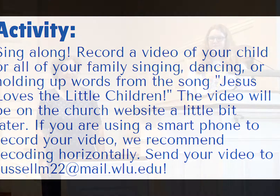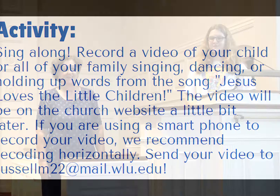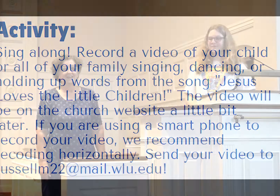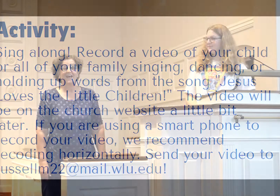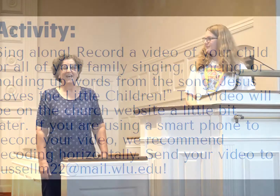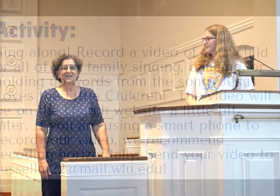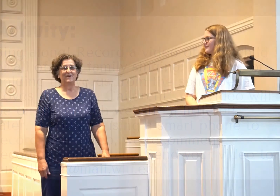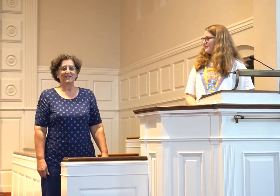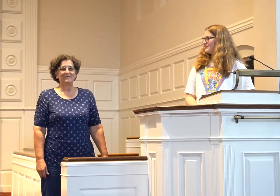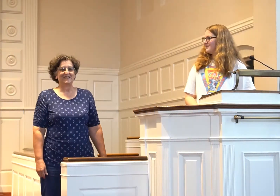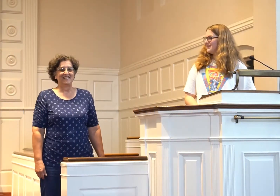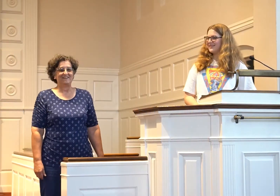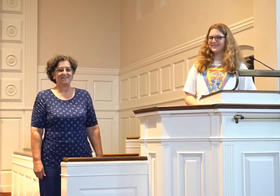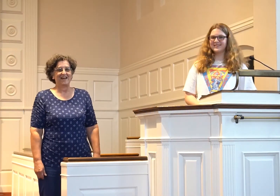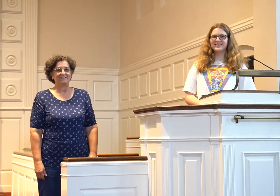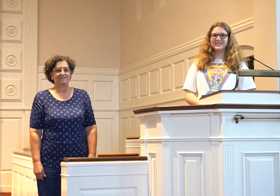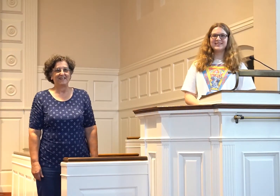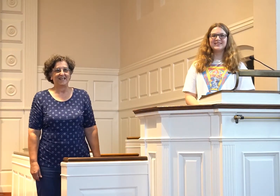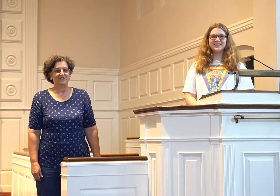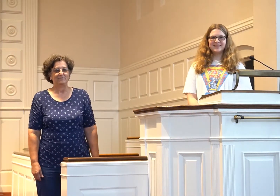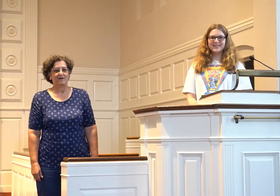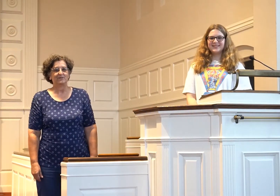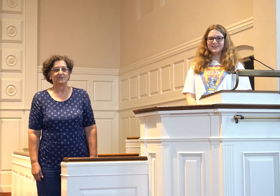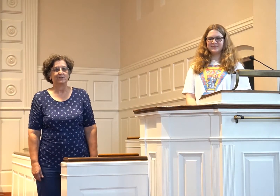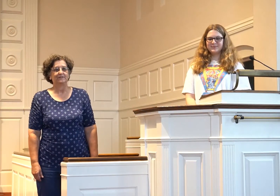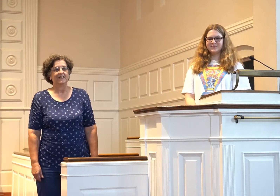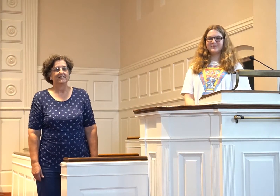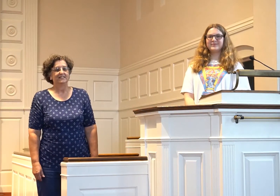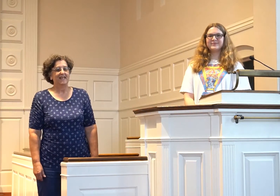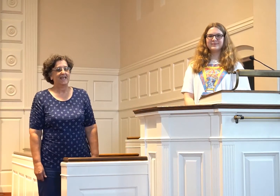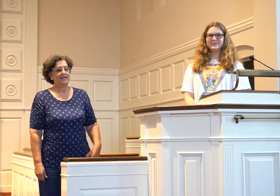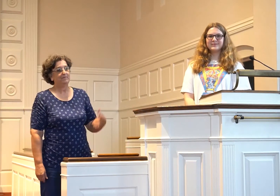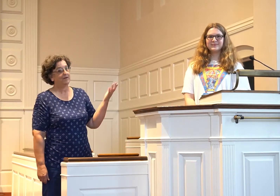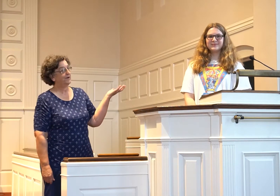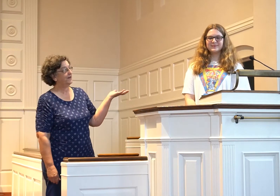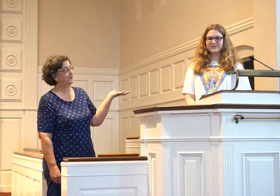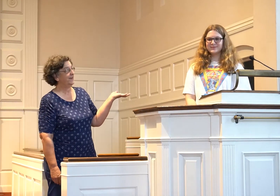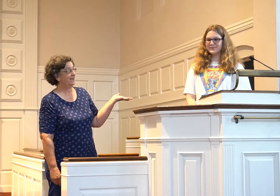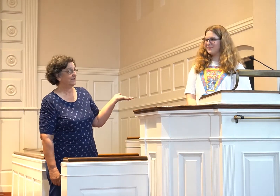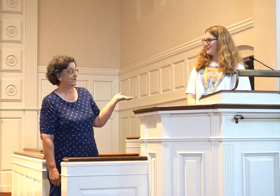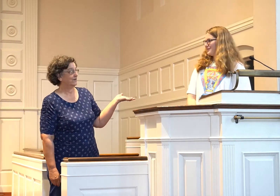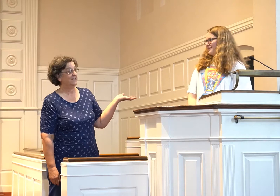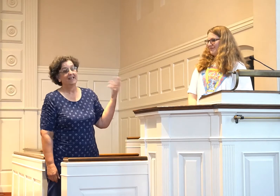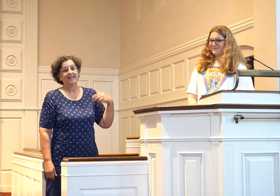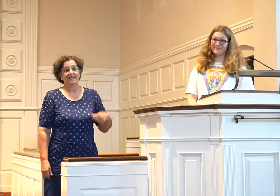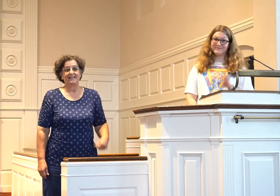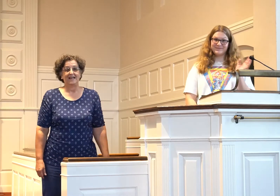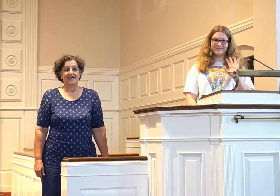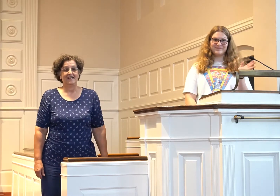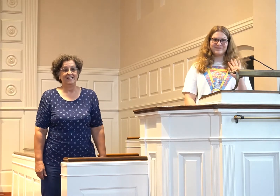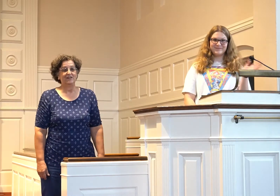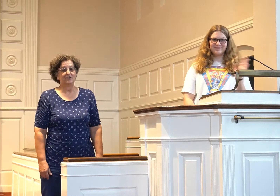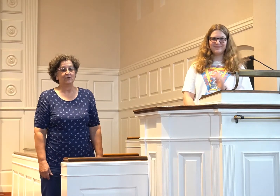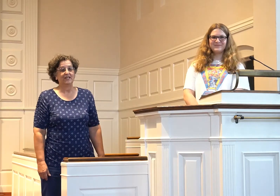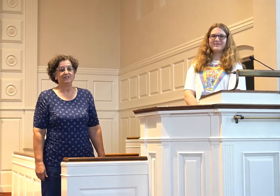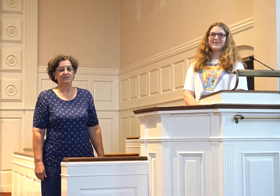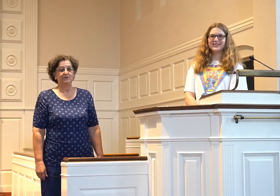Hi, welcome to day five of Vacation Bible School. Today, my partner, Elodore, and I are going to